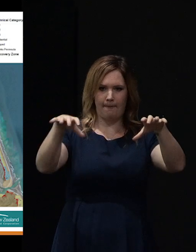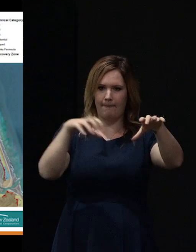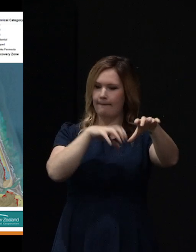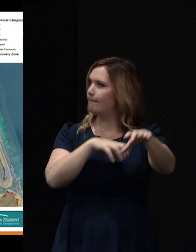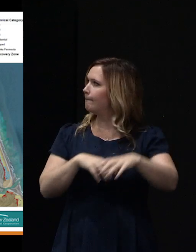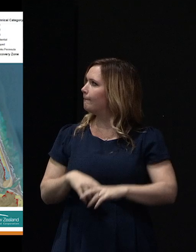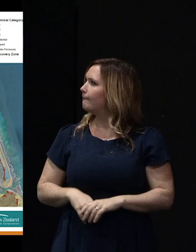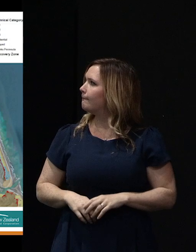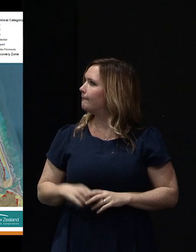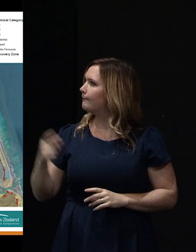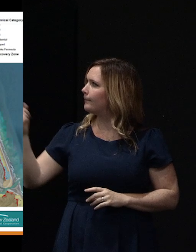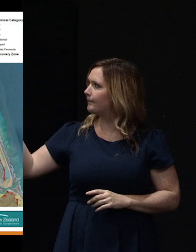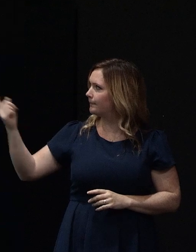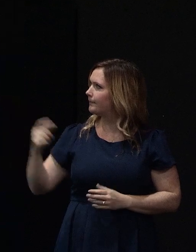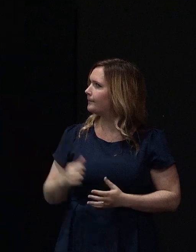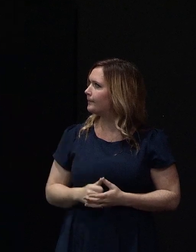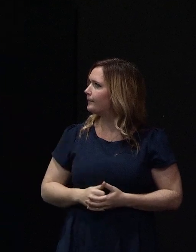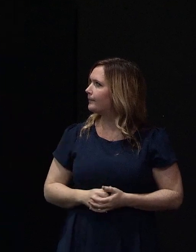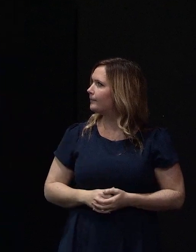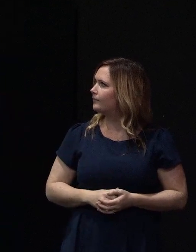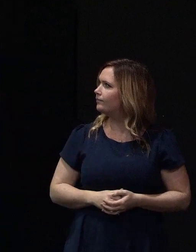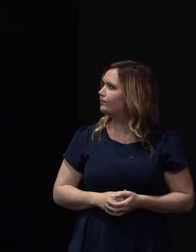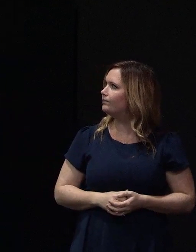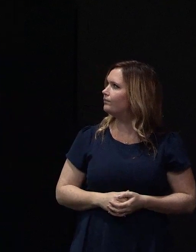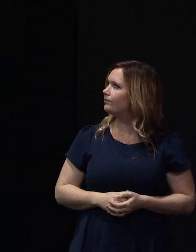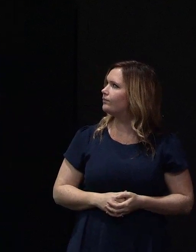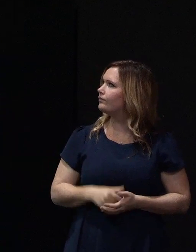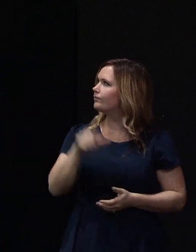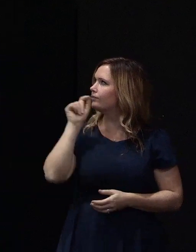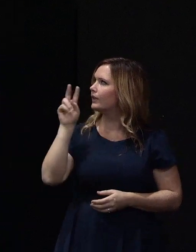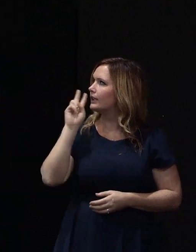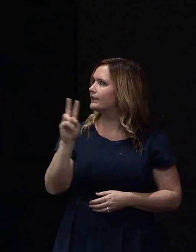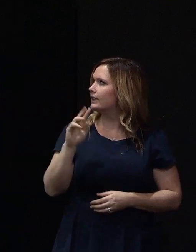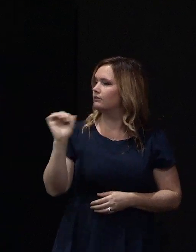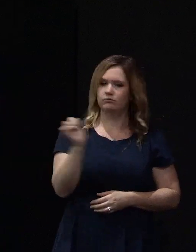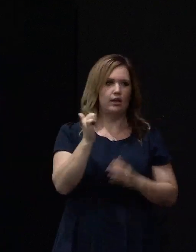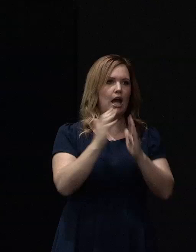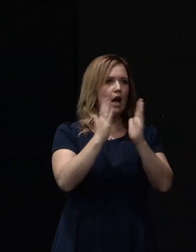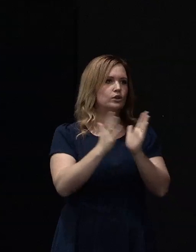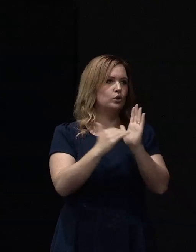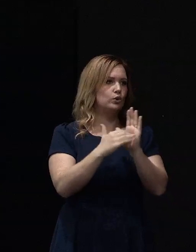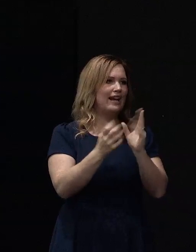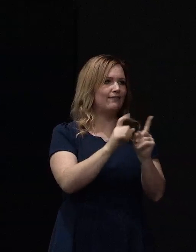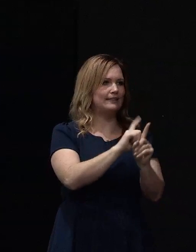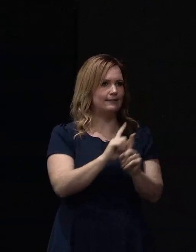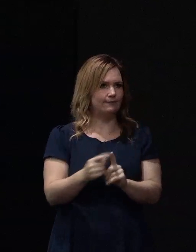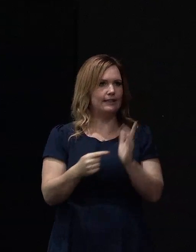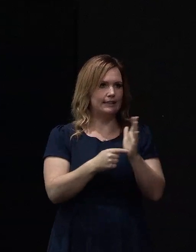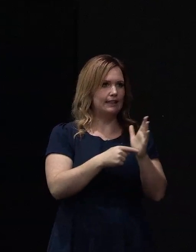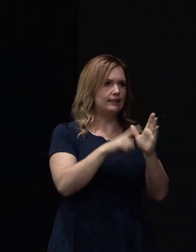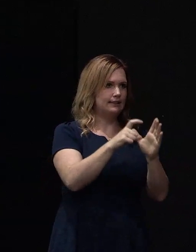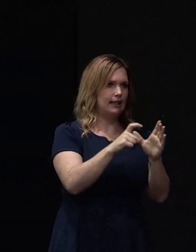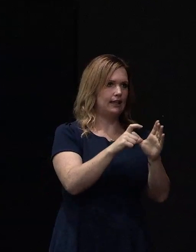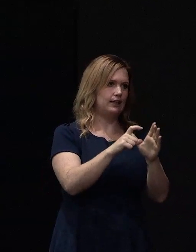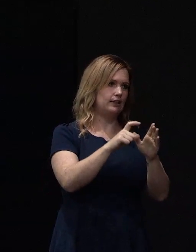spread. Well, there's a representation in all of the technical categories of housing New Zealand properties, including red zone right